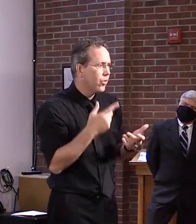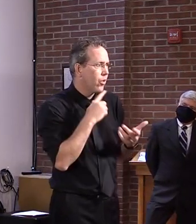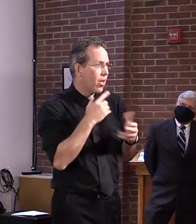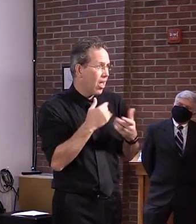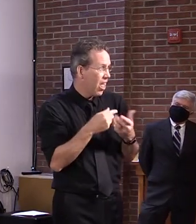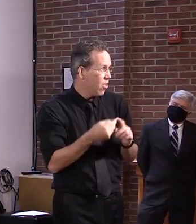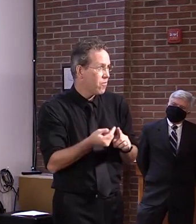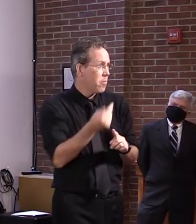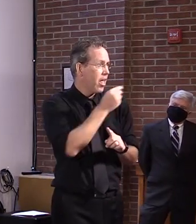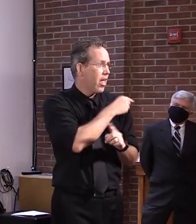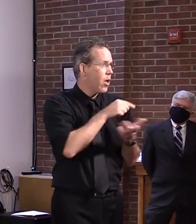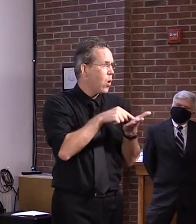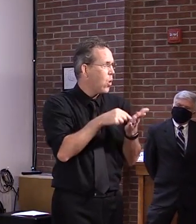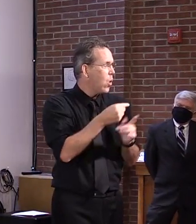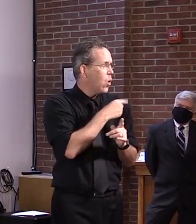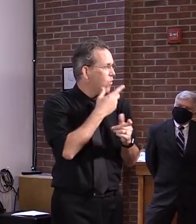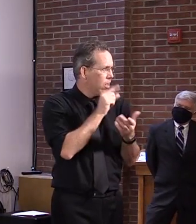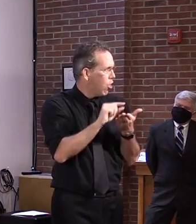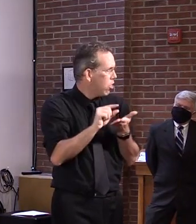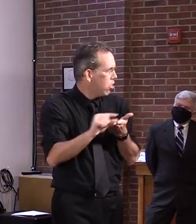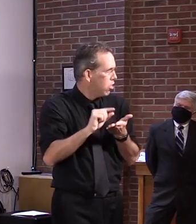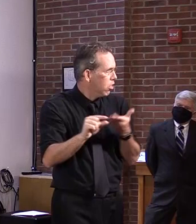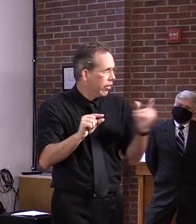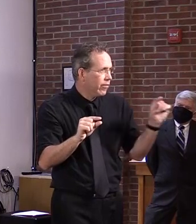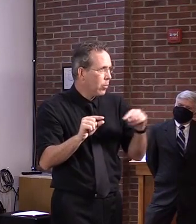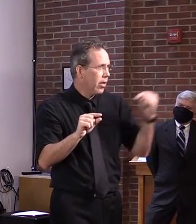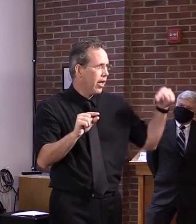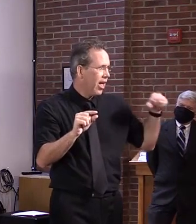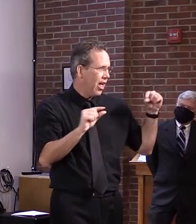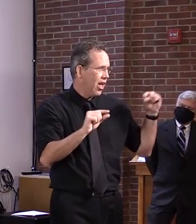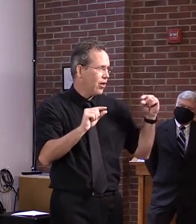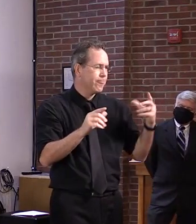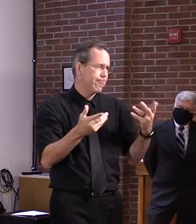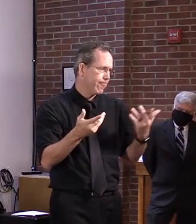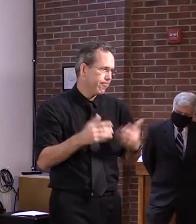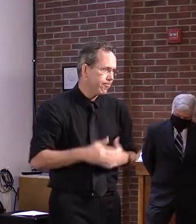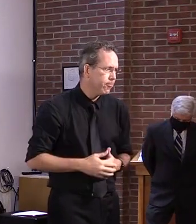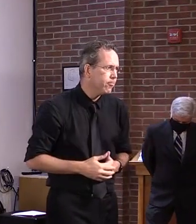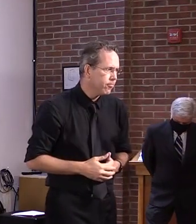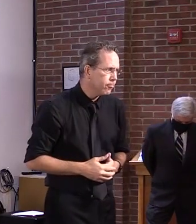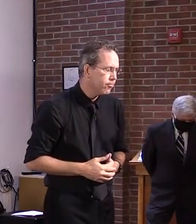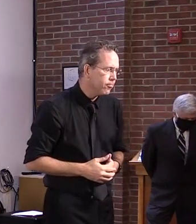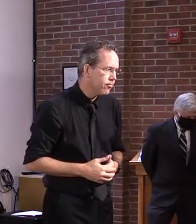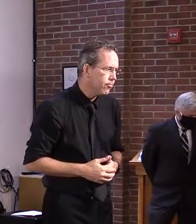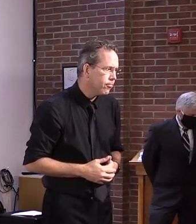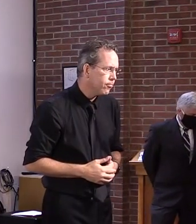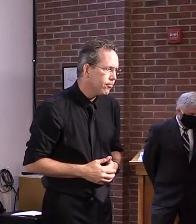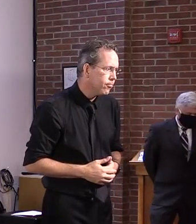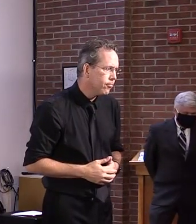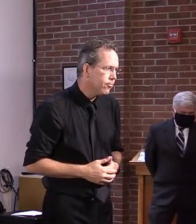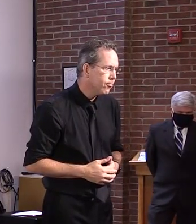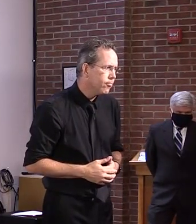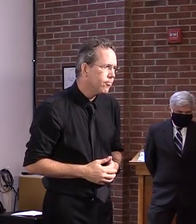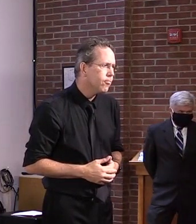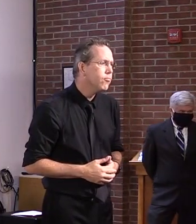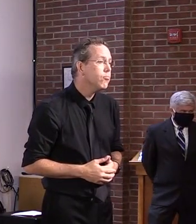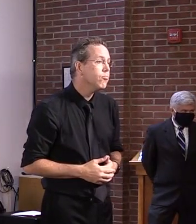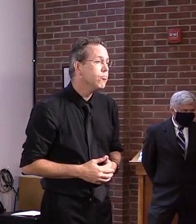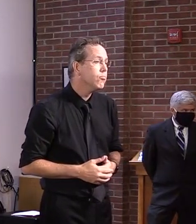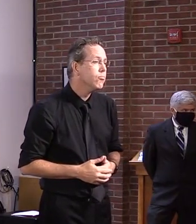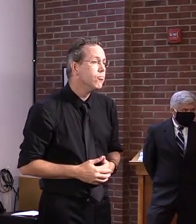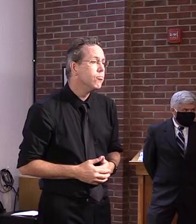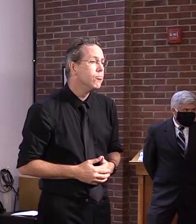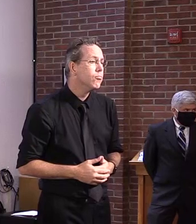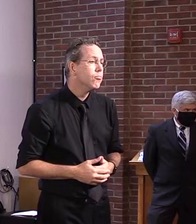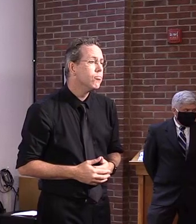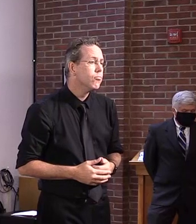contract. Thank you. I'm wondering, Michael, whether, you know, the, the people that, that have been getting the COVID relief, uh, UI,